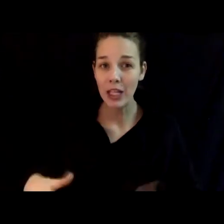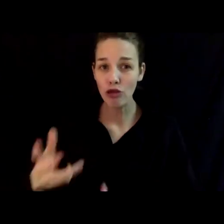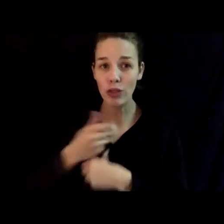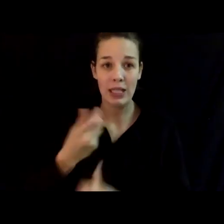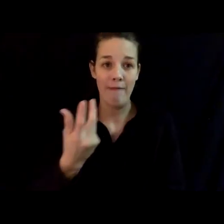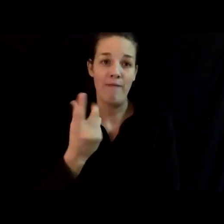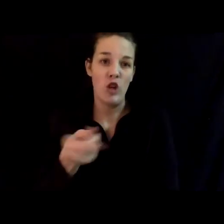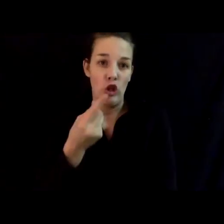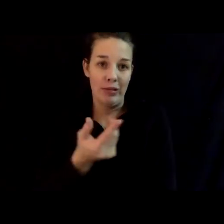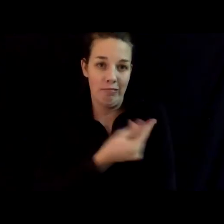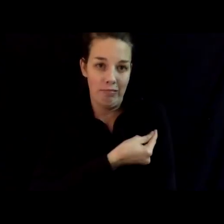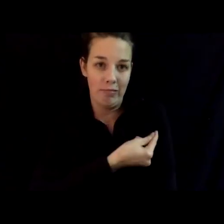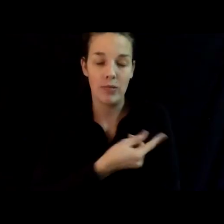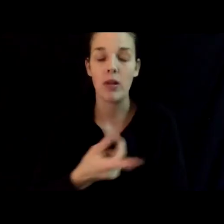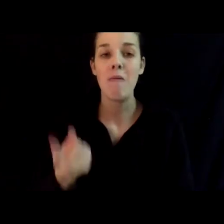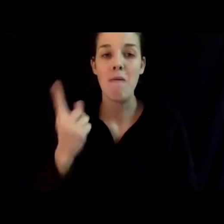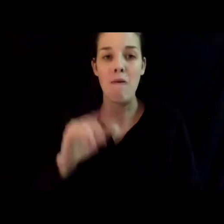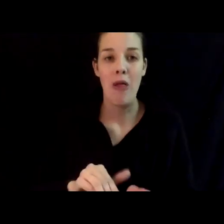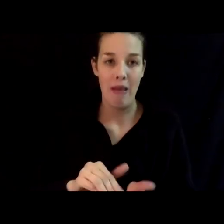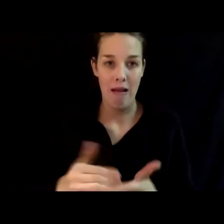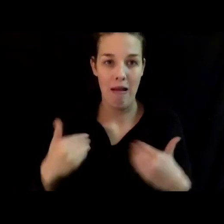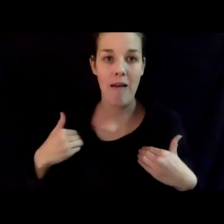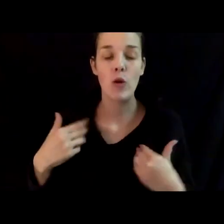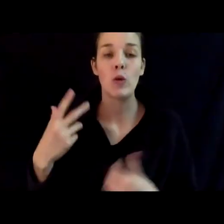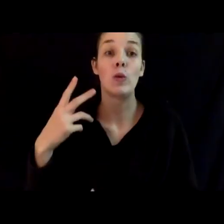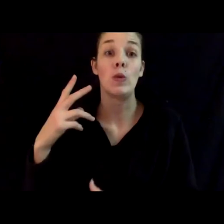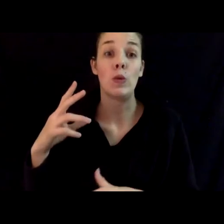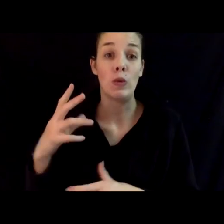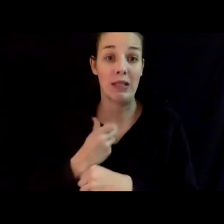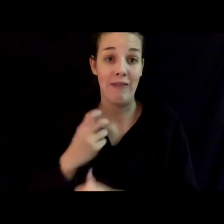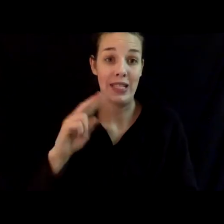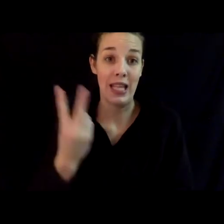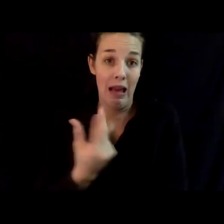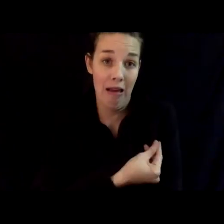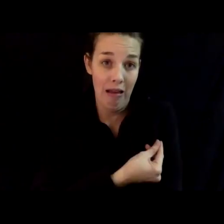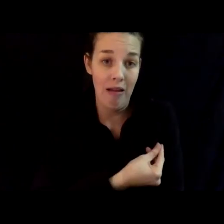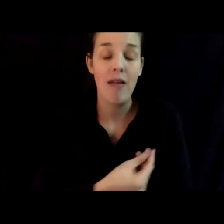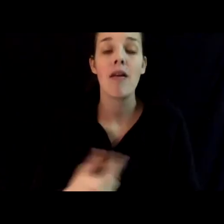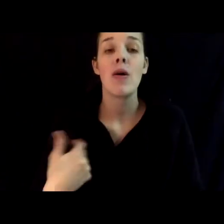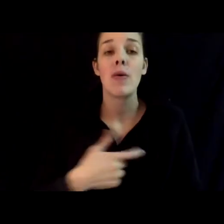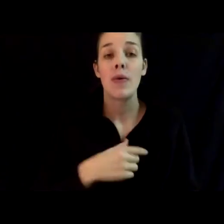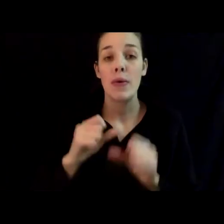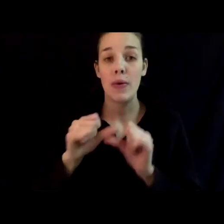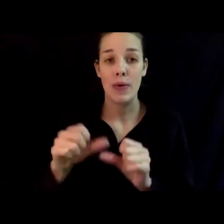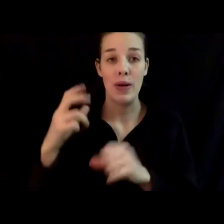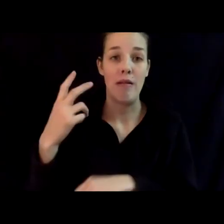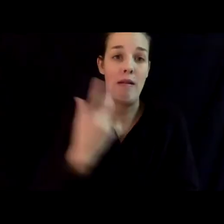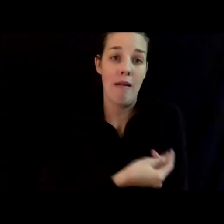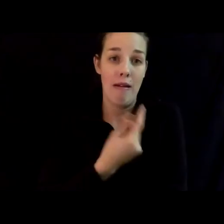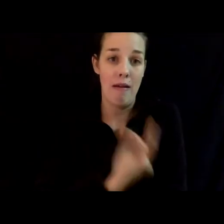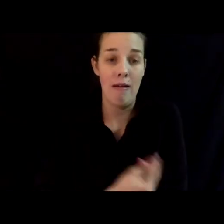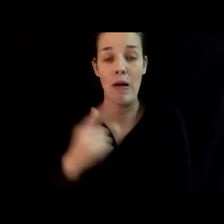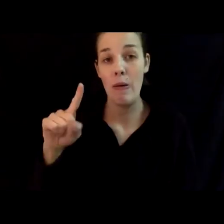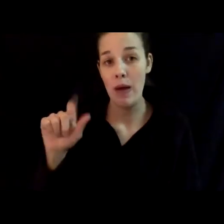dose, and 1,000 have received their second dose. We will continue to vaccinate 1A,